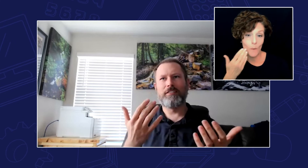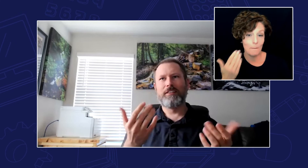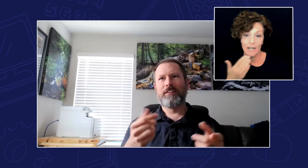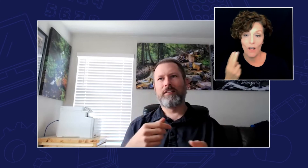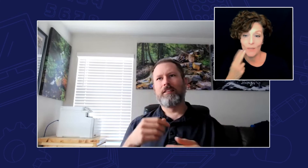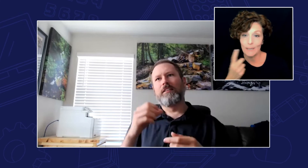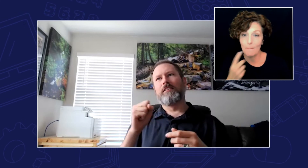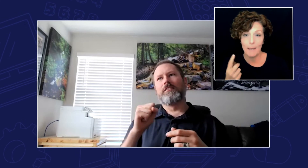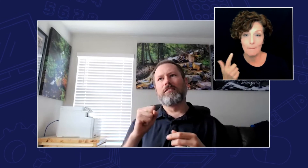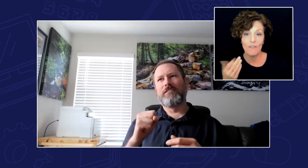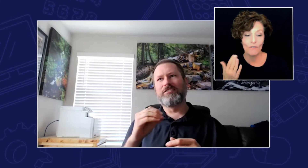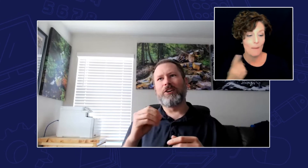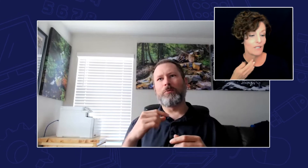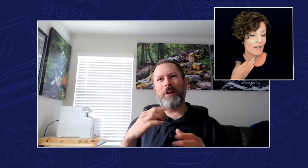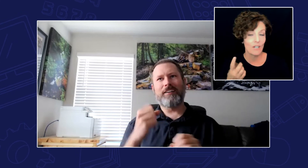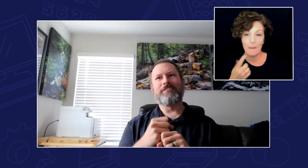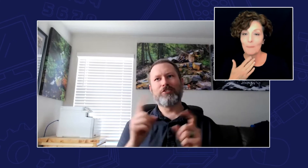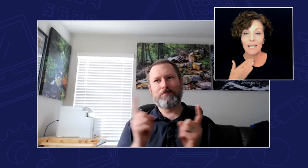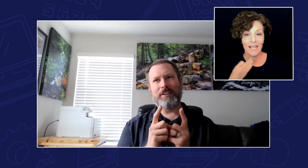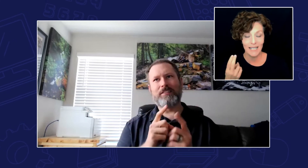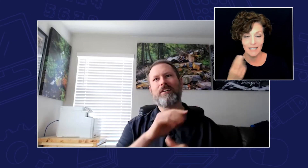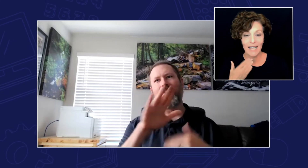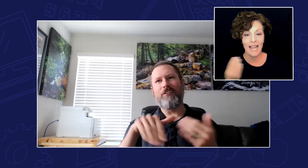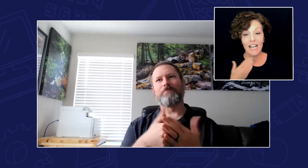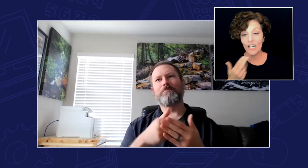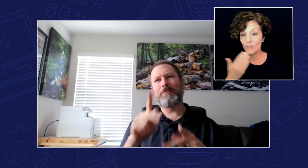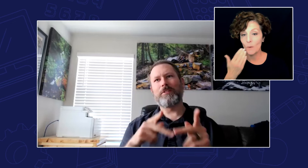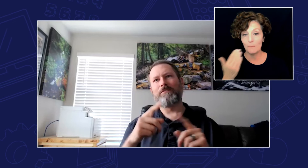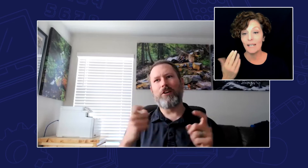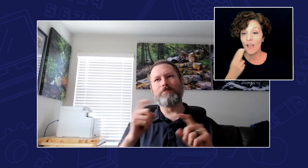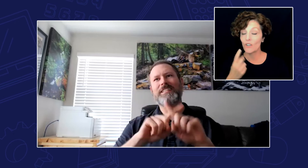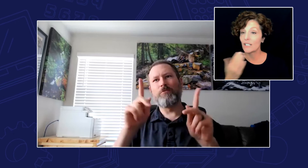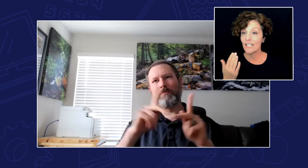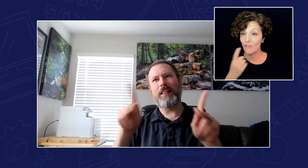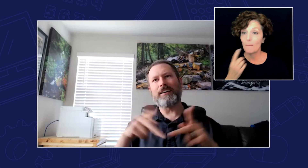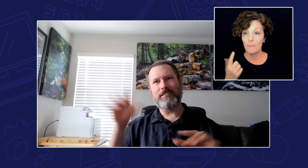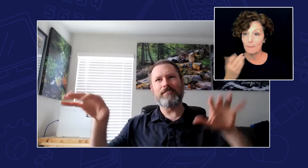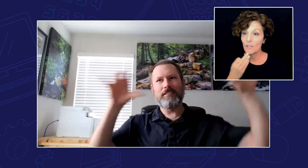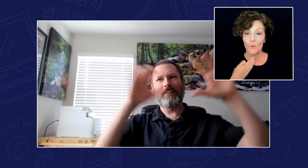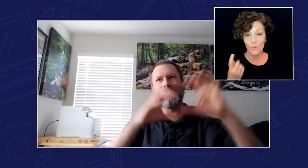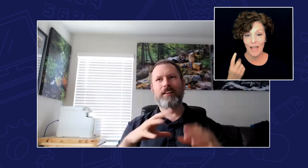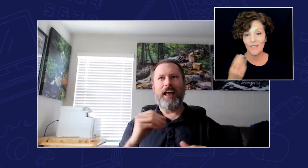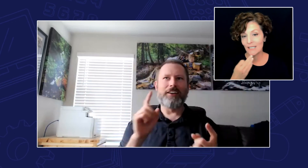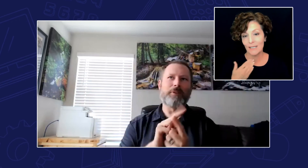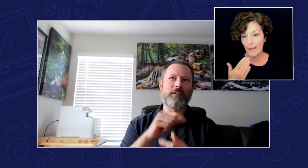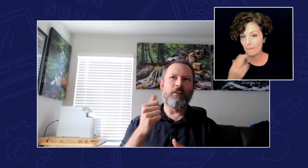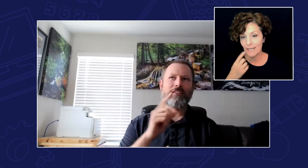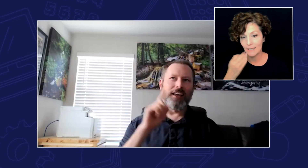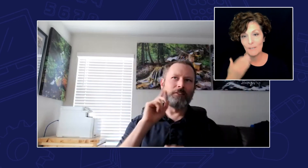all these people from different places and I got to meet other deaf people who had the same experiences